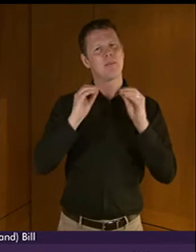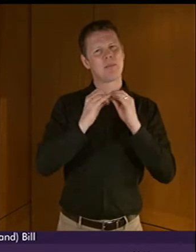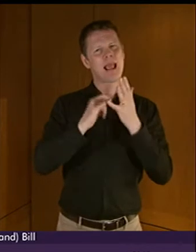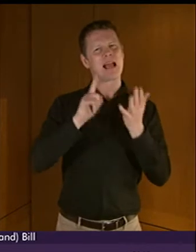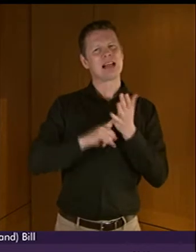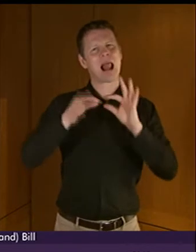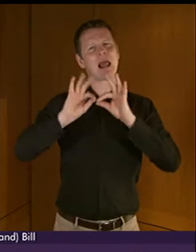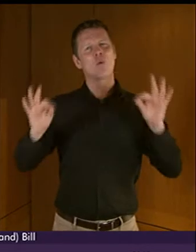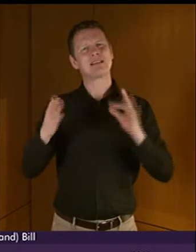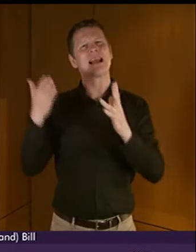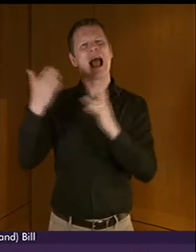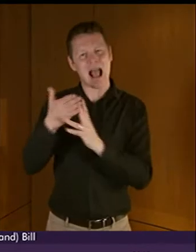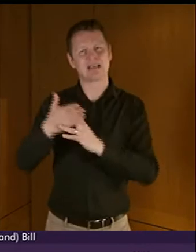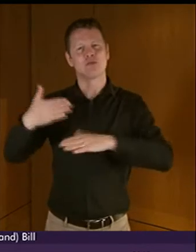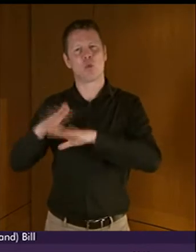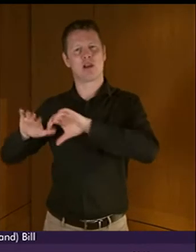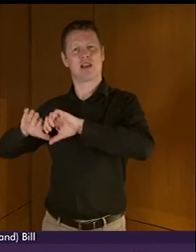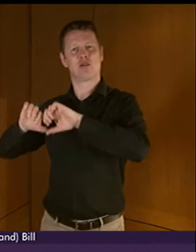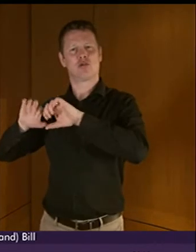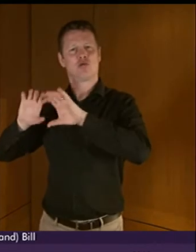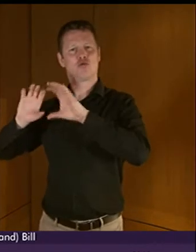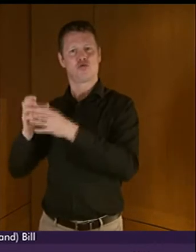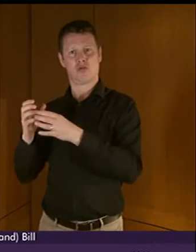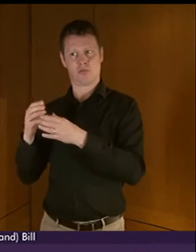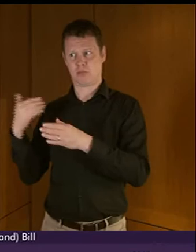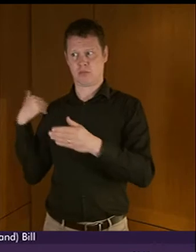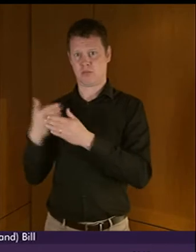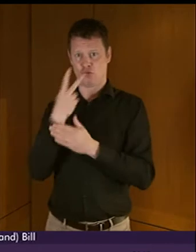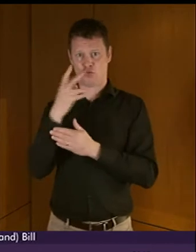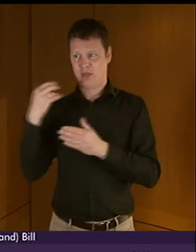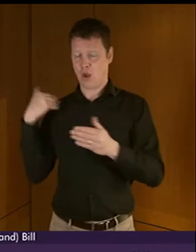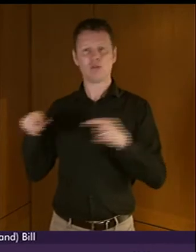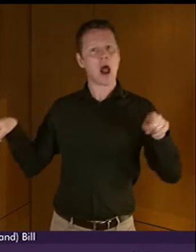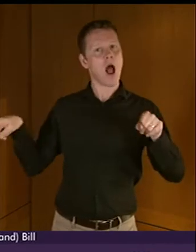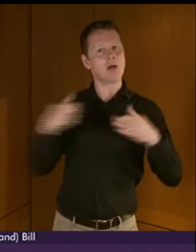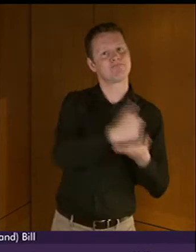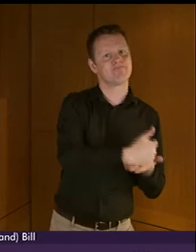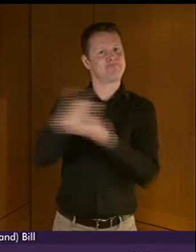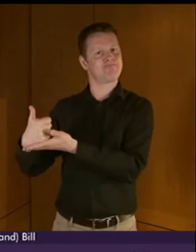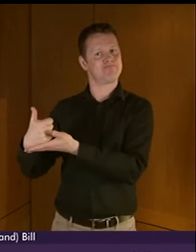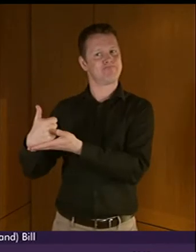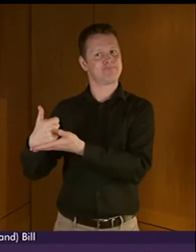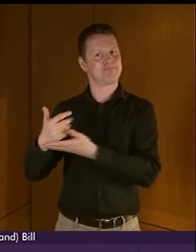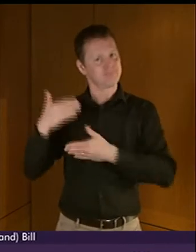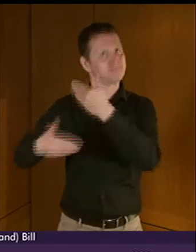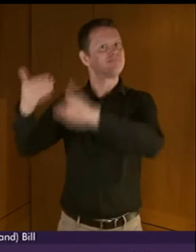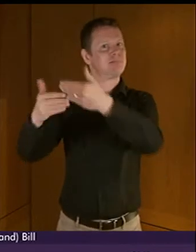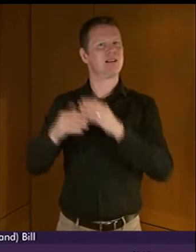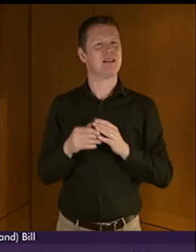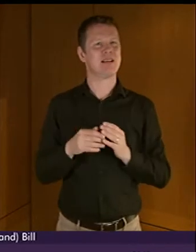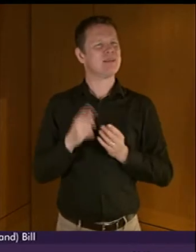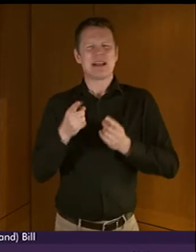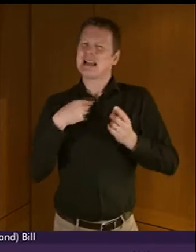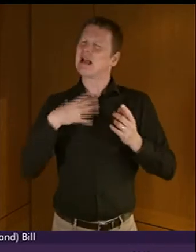Access Working Group since 2000. A different approach is, therefore, needed to raise awareness of